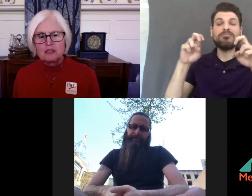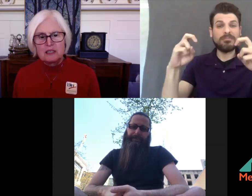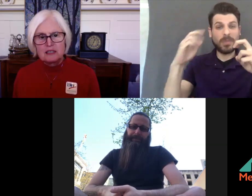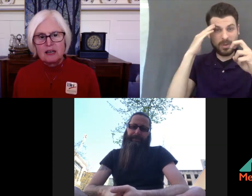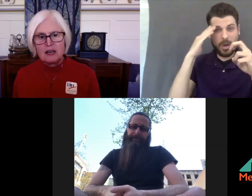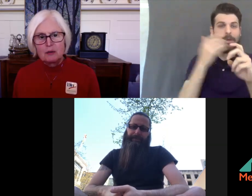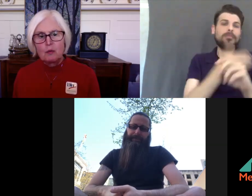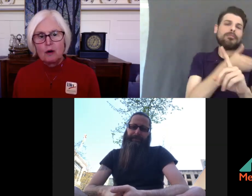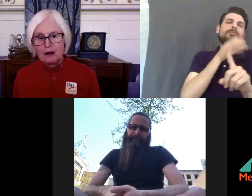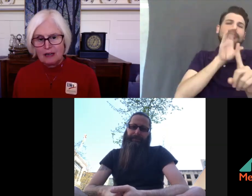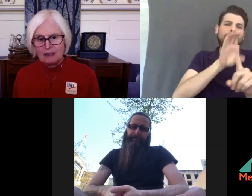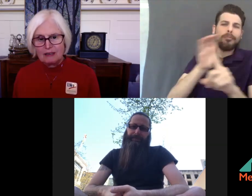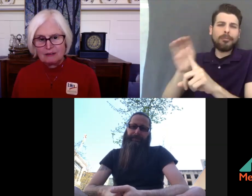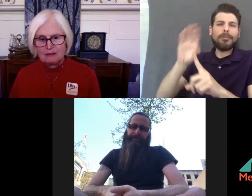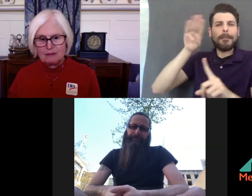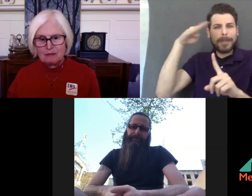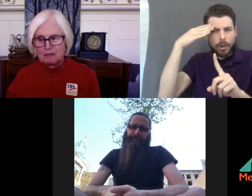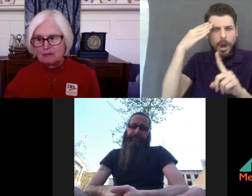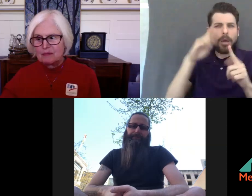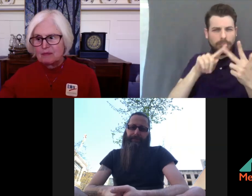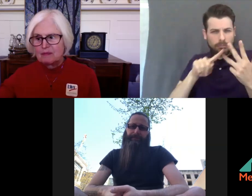you like to oversee and why?